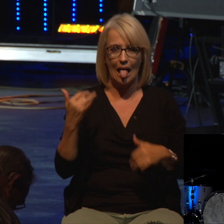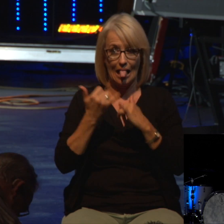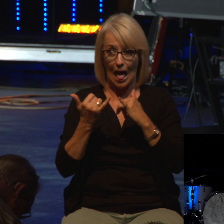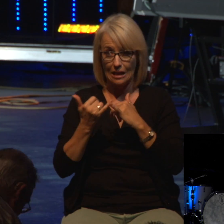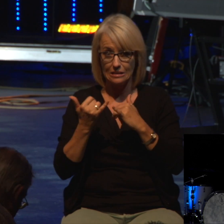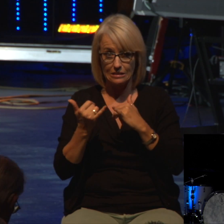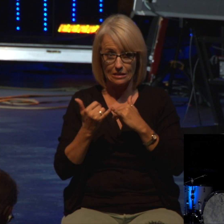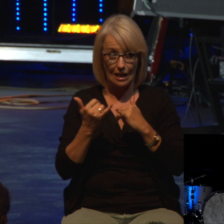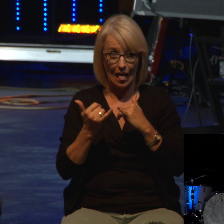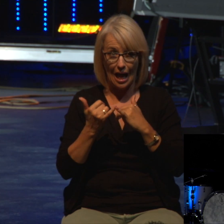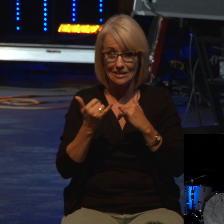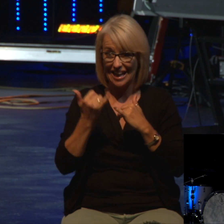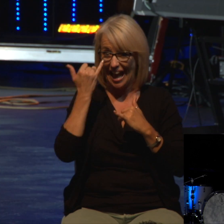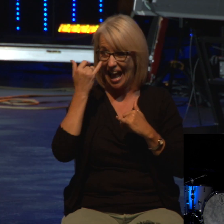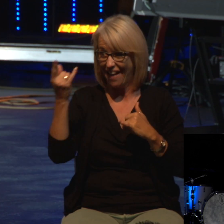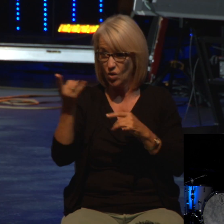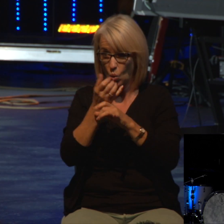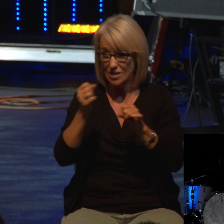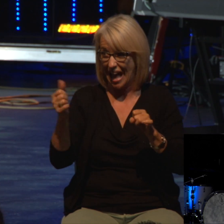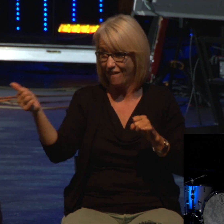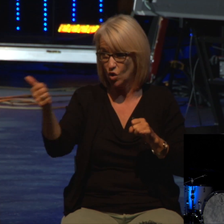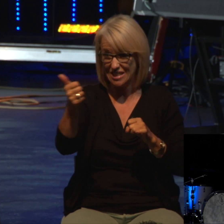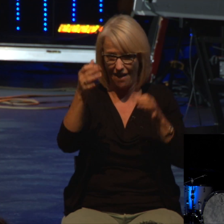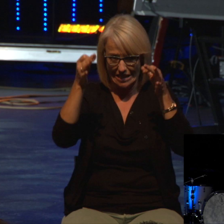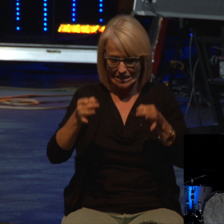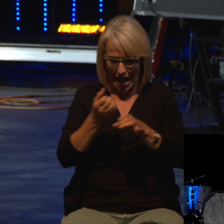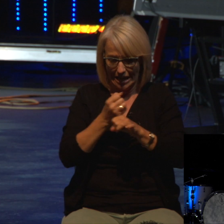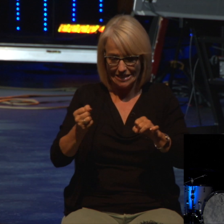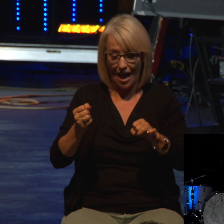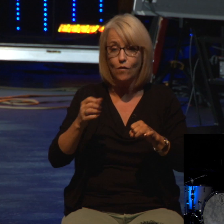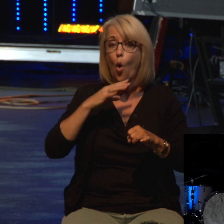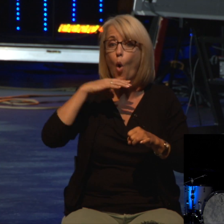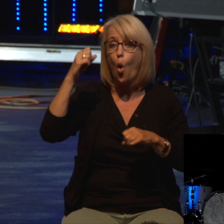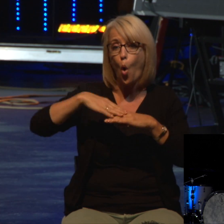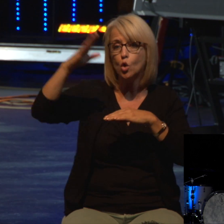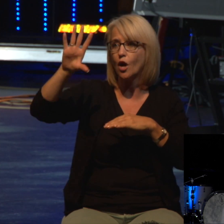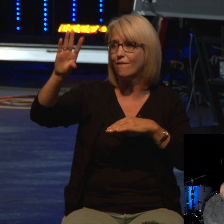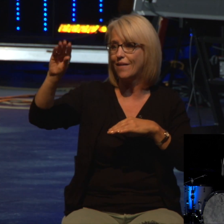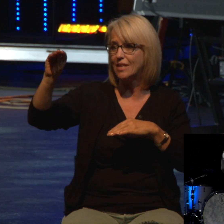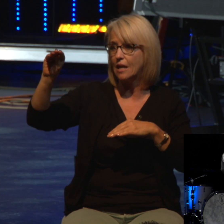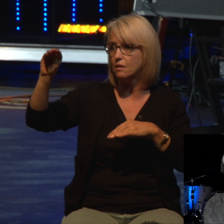if you became a Christian you made your decision after the age of 50 would you stand